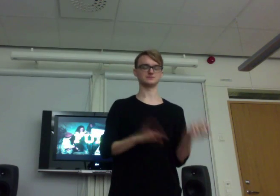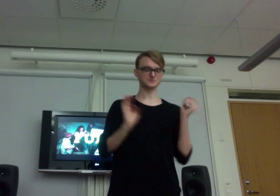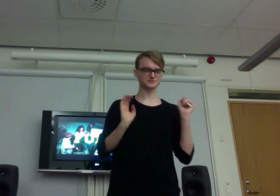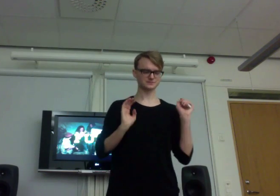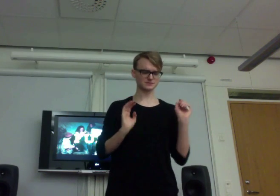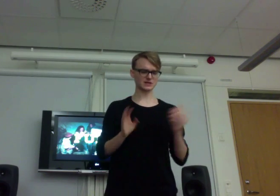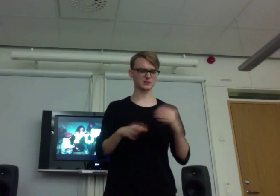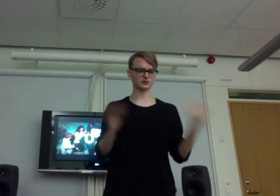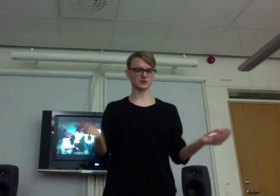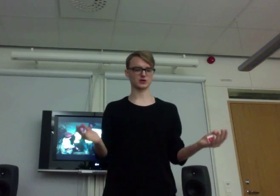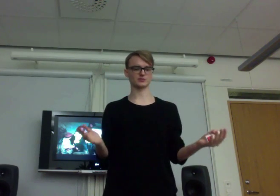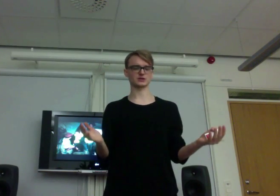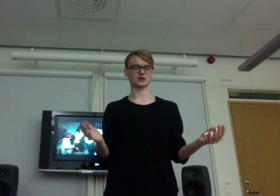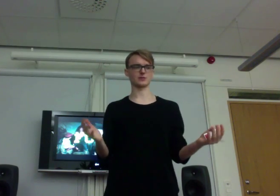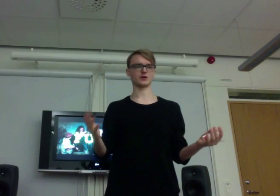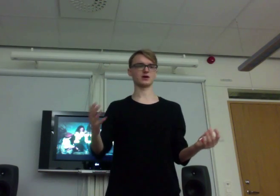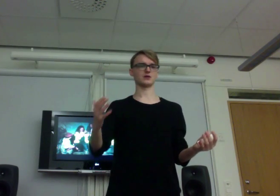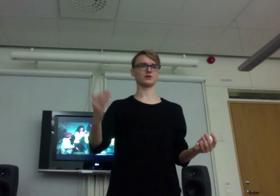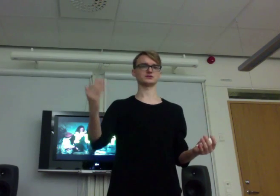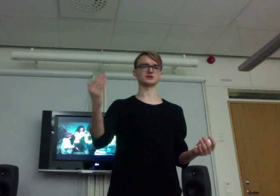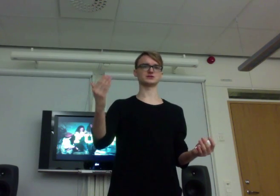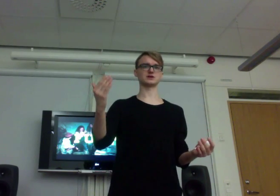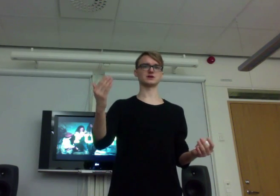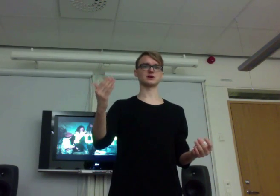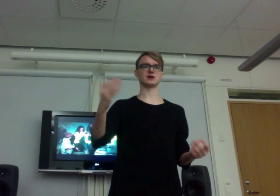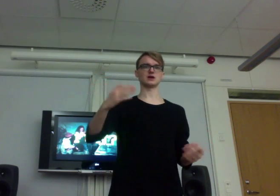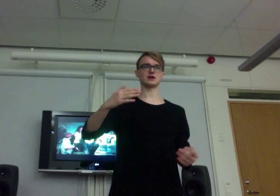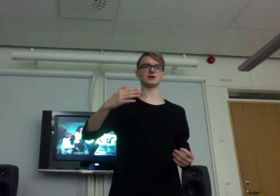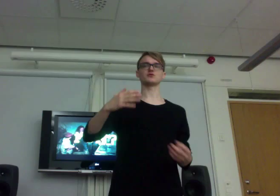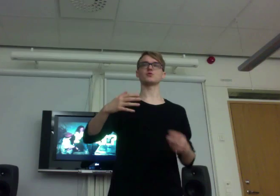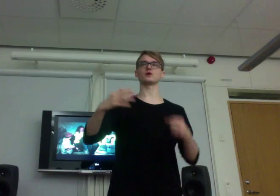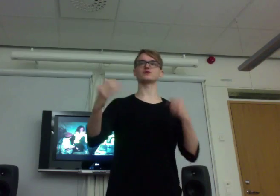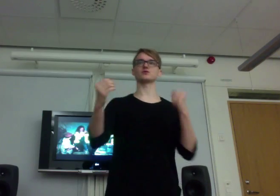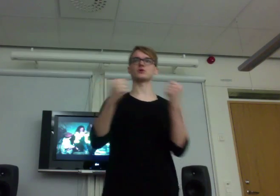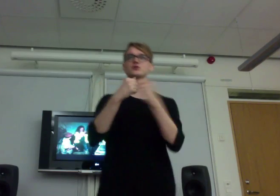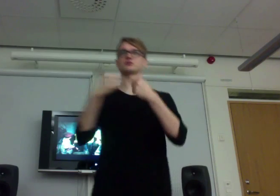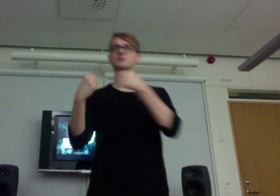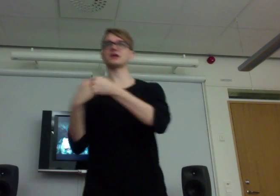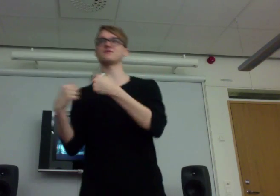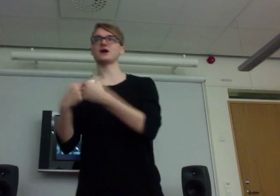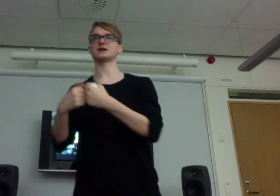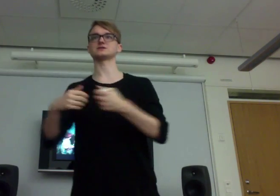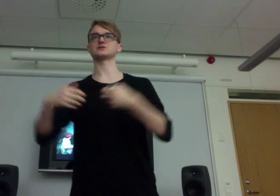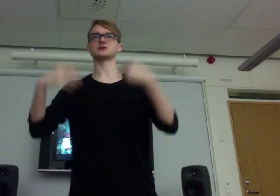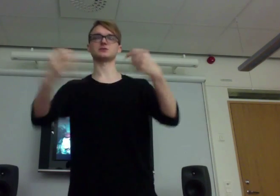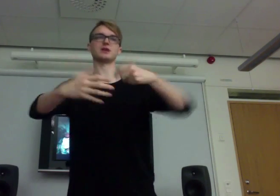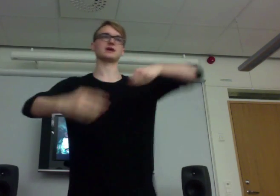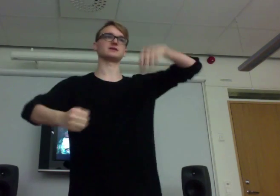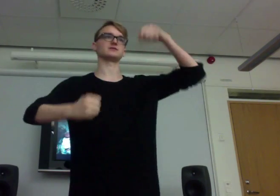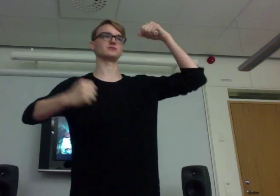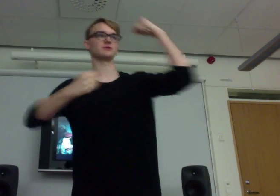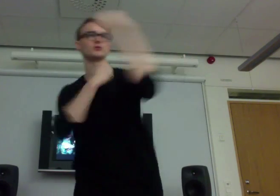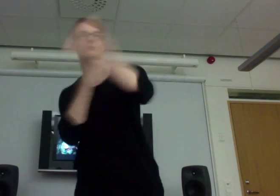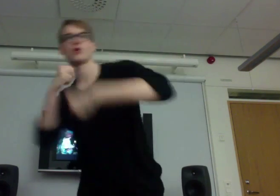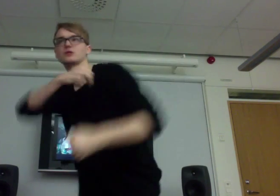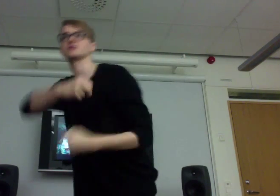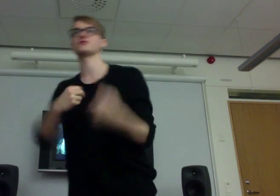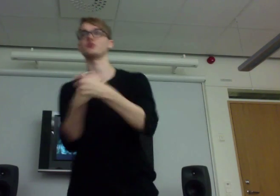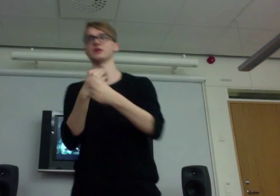the post-apocalyptic game, was just, if you were going to play violence, you actually played, maybe you brawled for real.